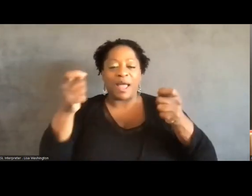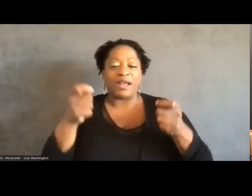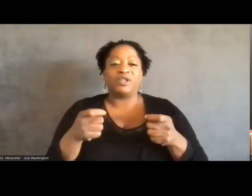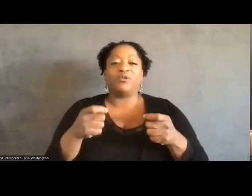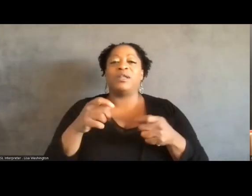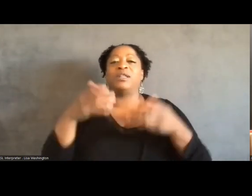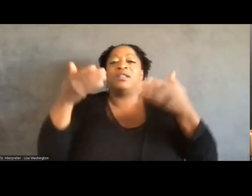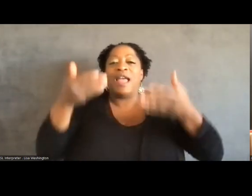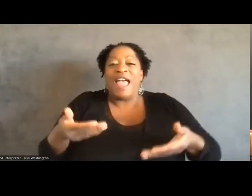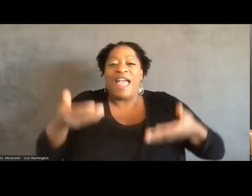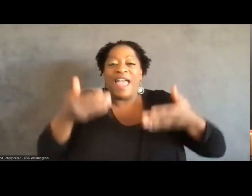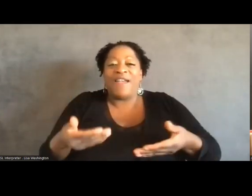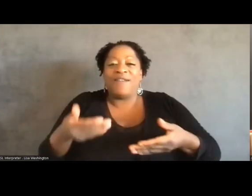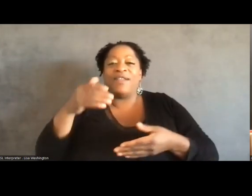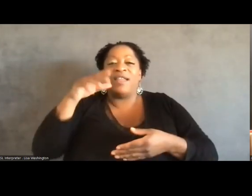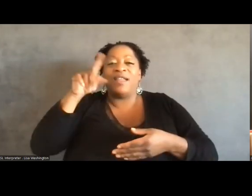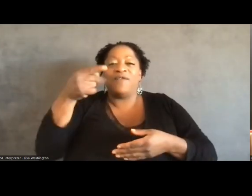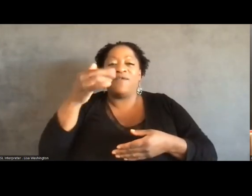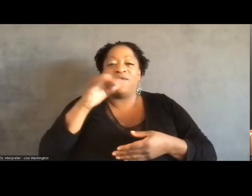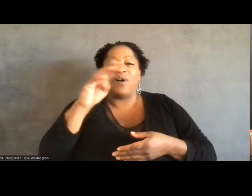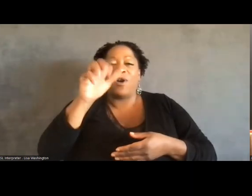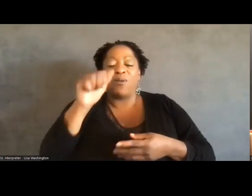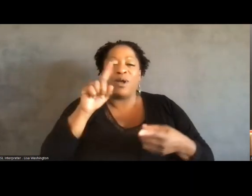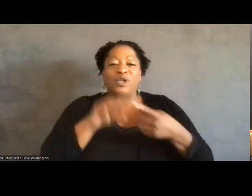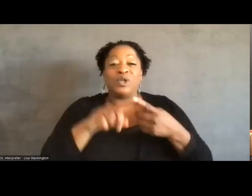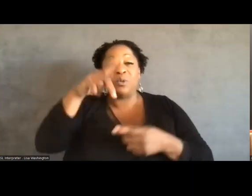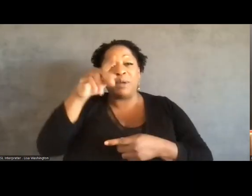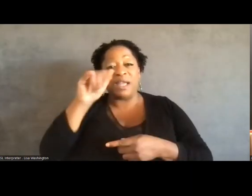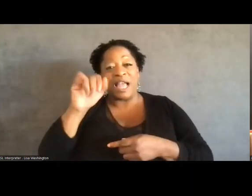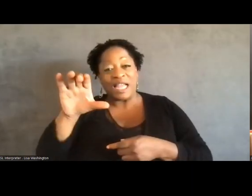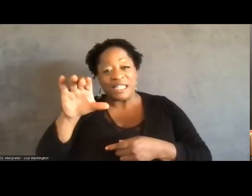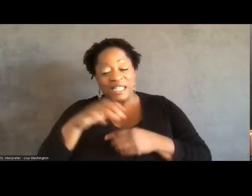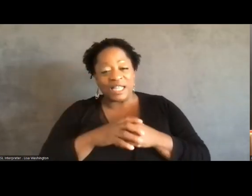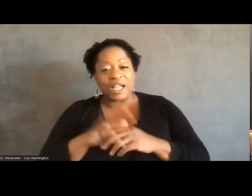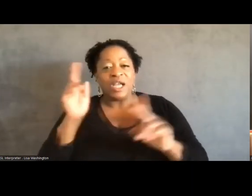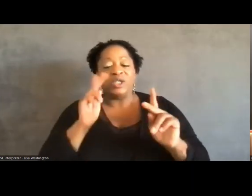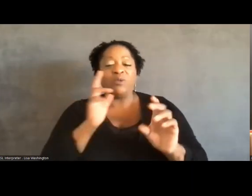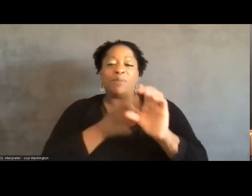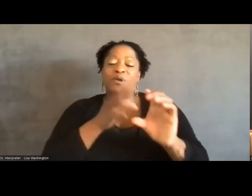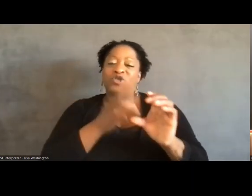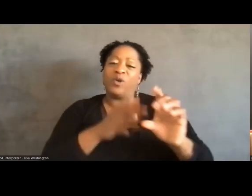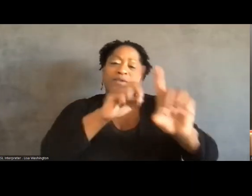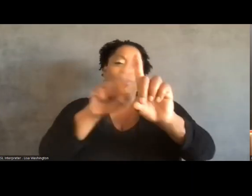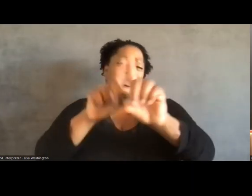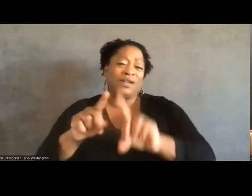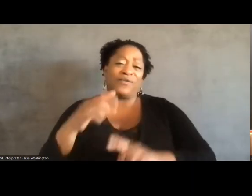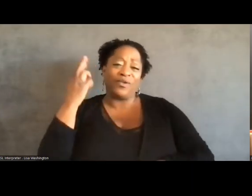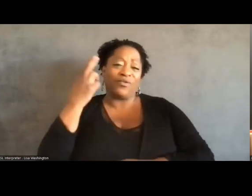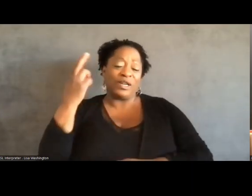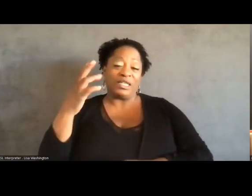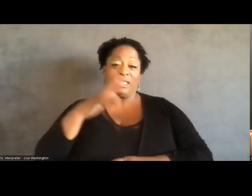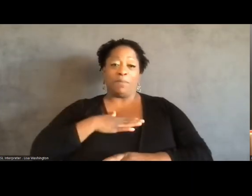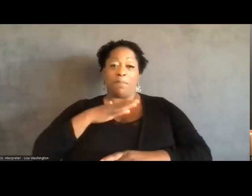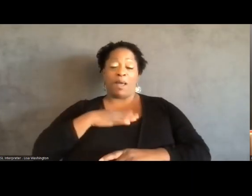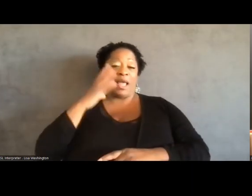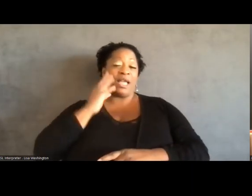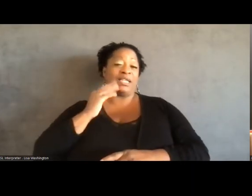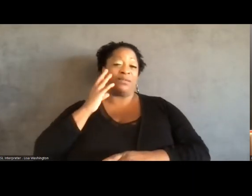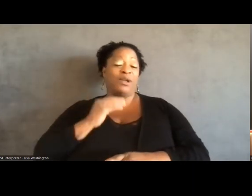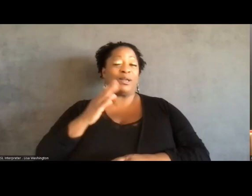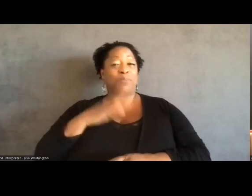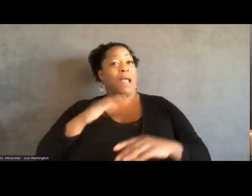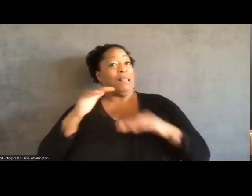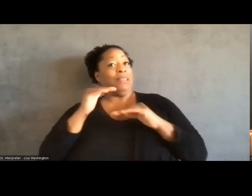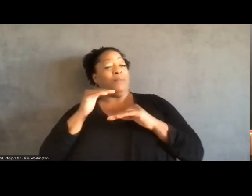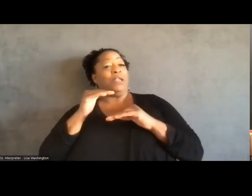to the PIC. Right. So people join for all kinds of reasons in my experience, limited experience,